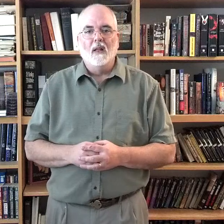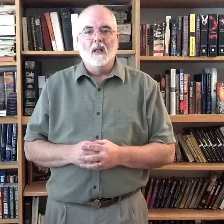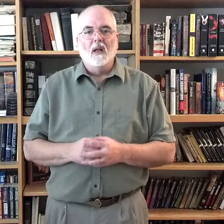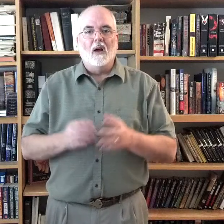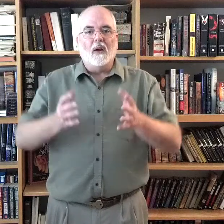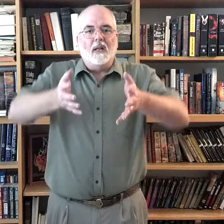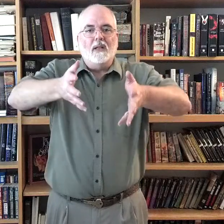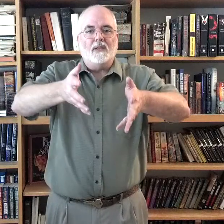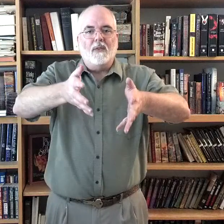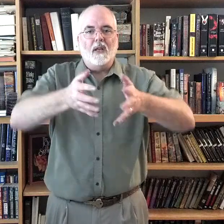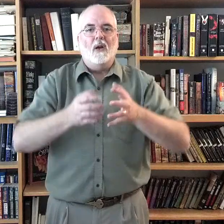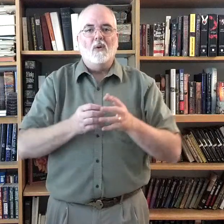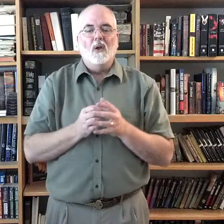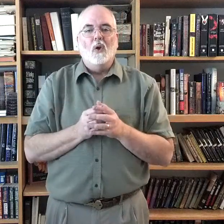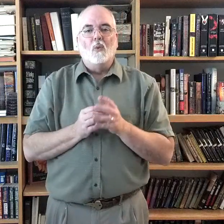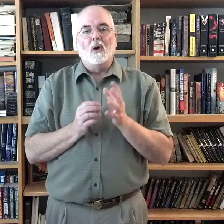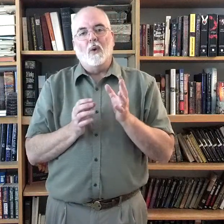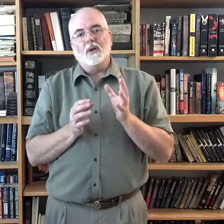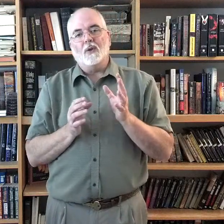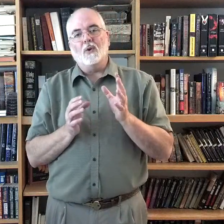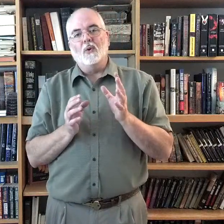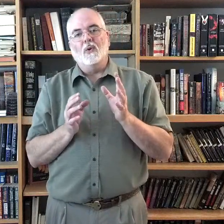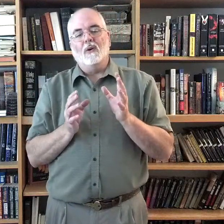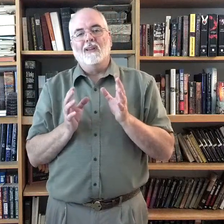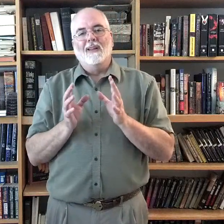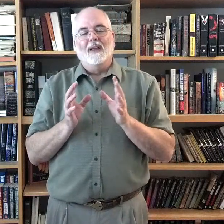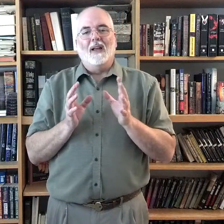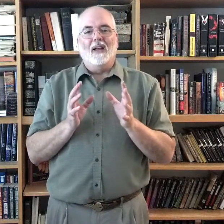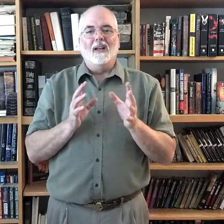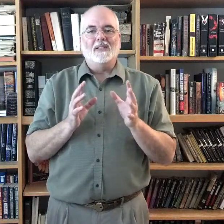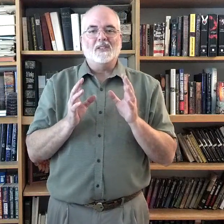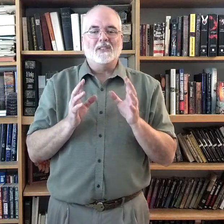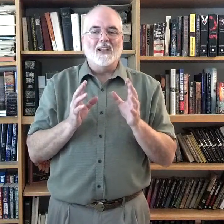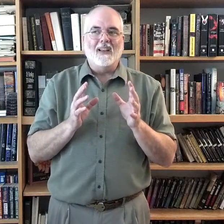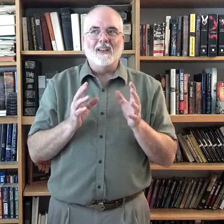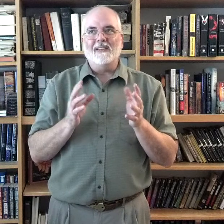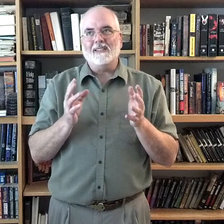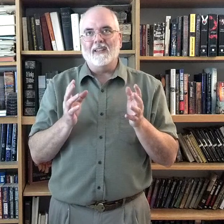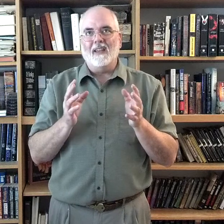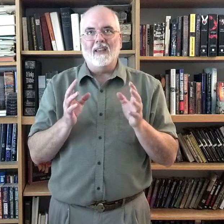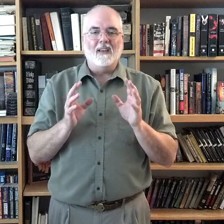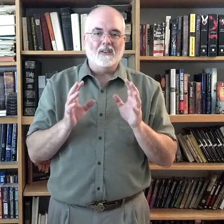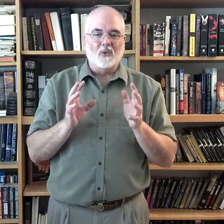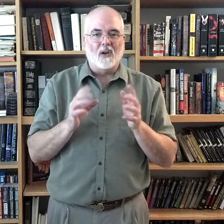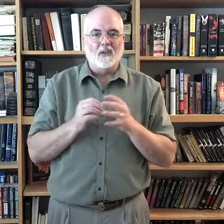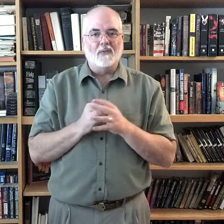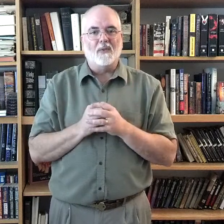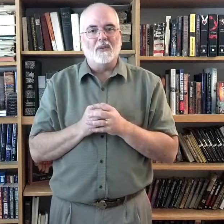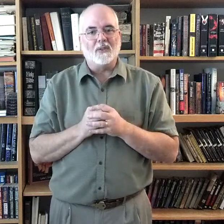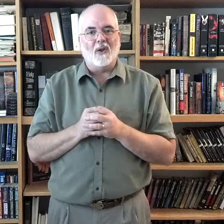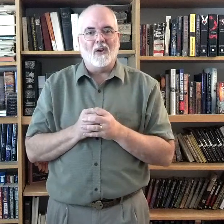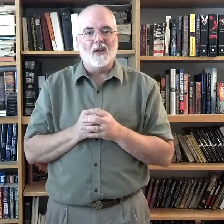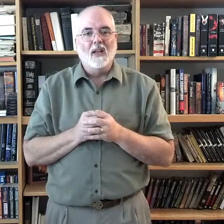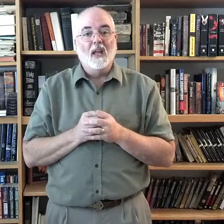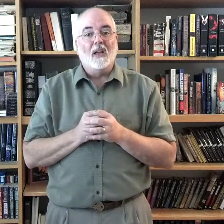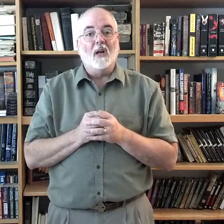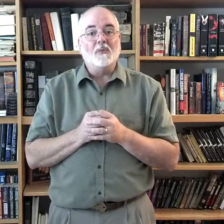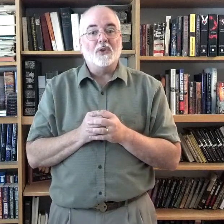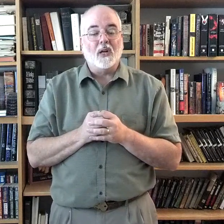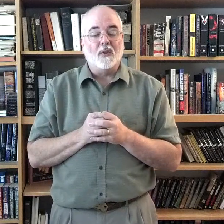Alright, in this video, we're going to sign, sing, sort of, the song, Come Share the